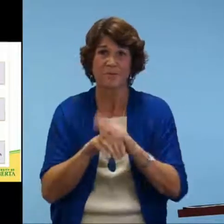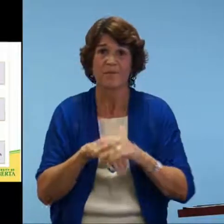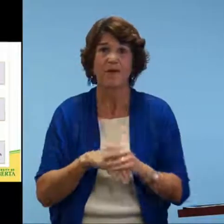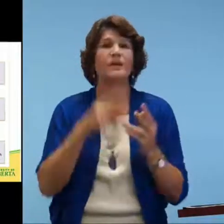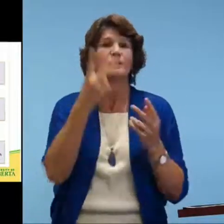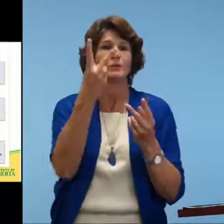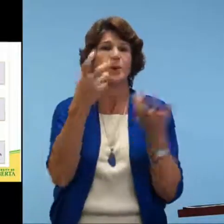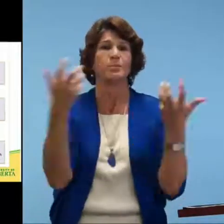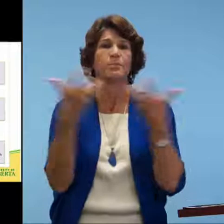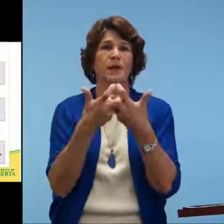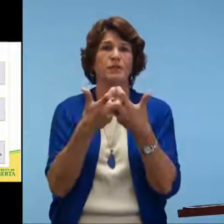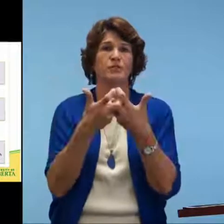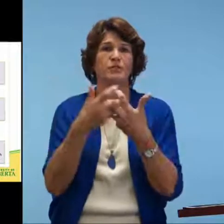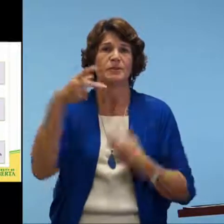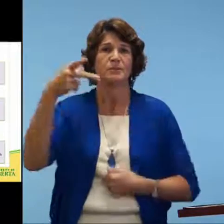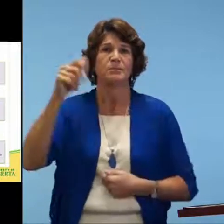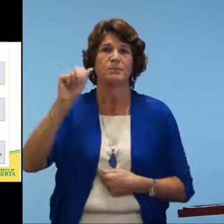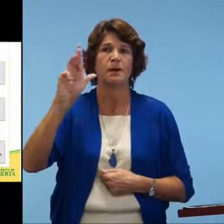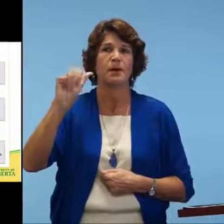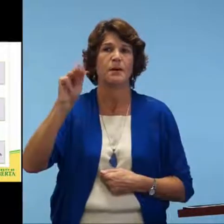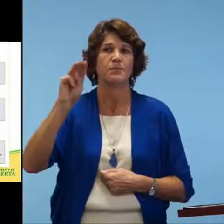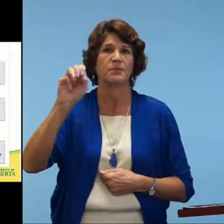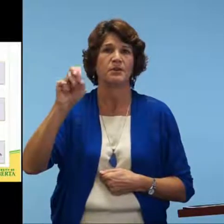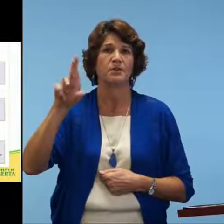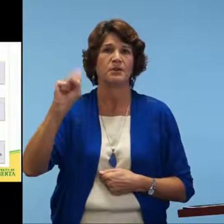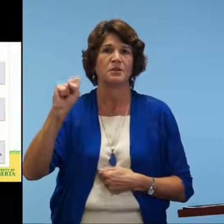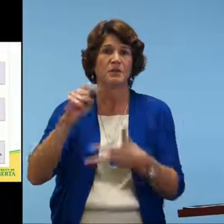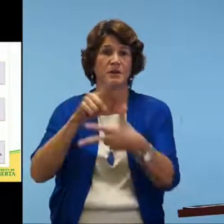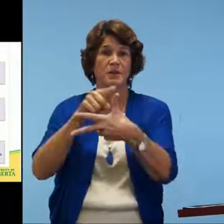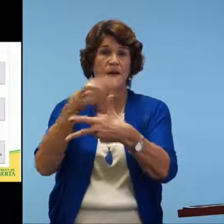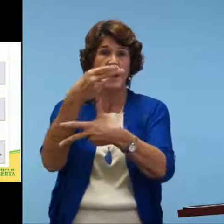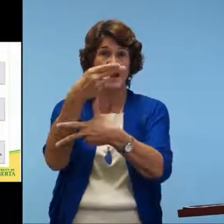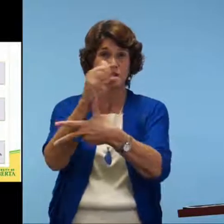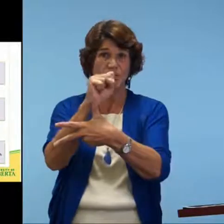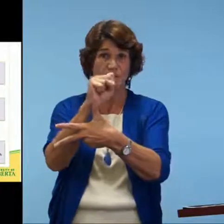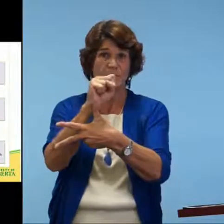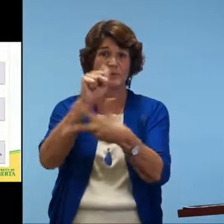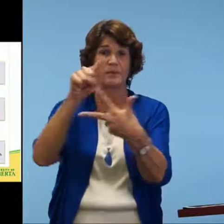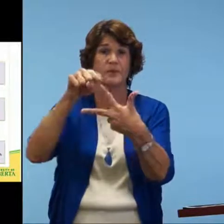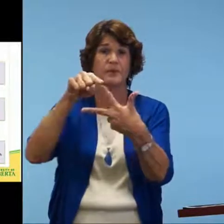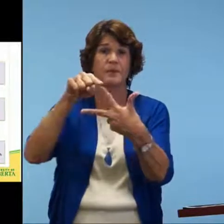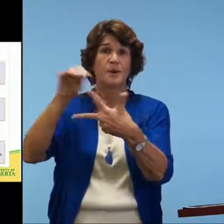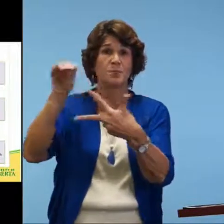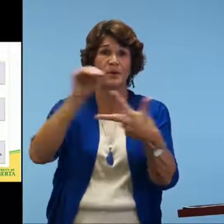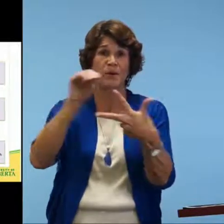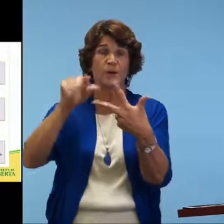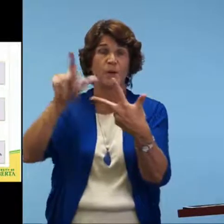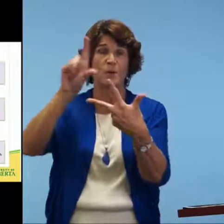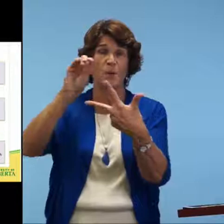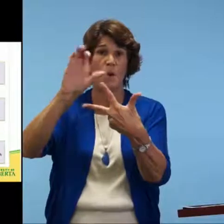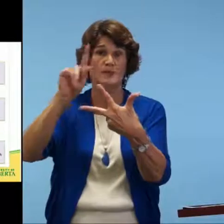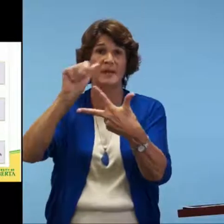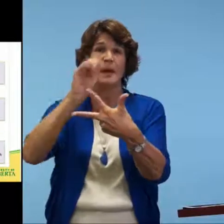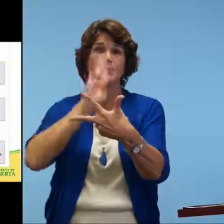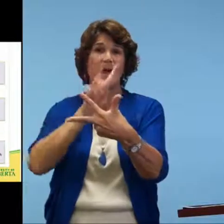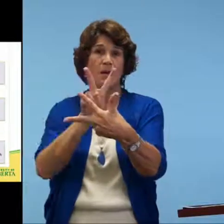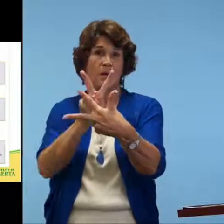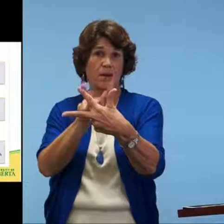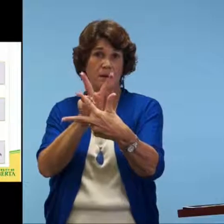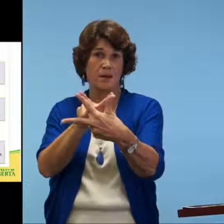The next picture again is looking at two parameters. So we're looking at a handshake and movement together, or